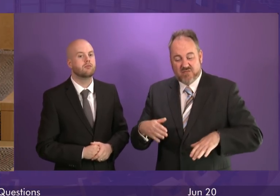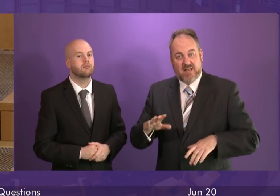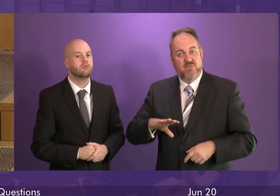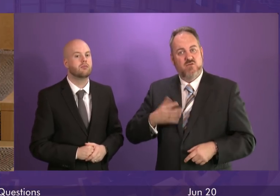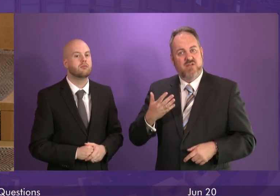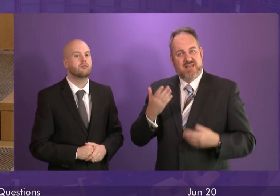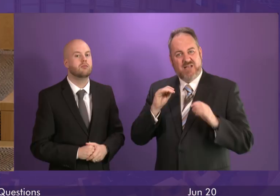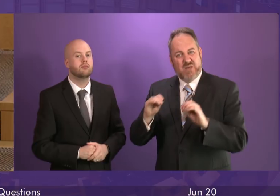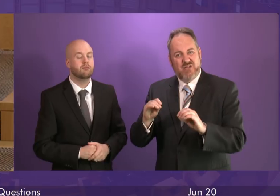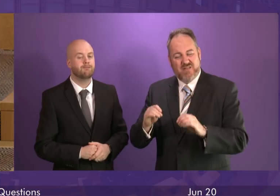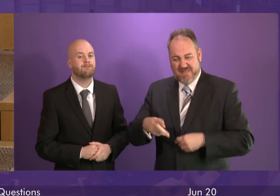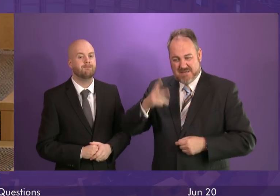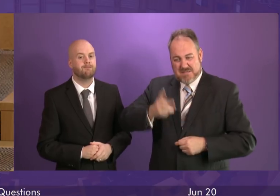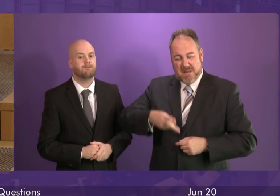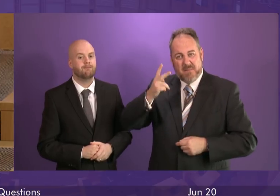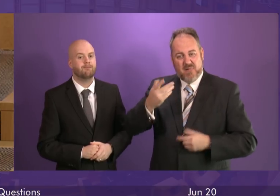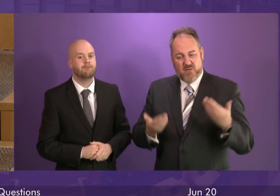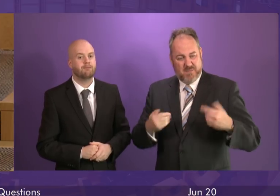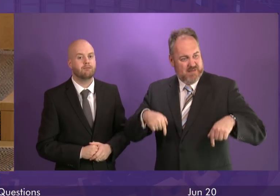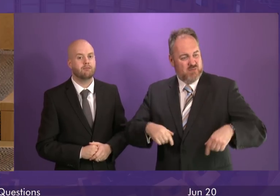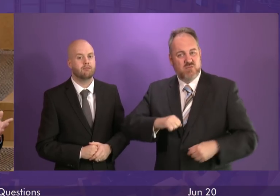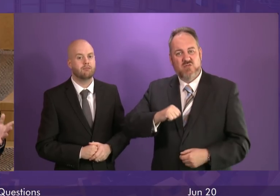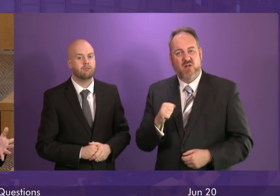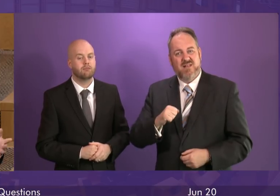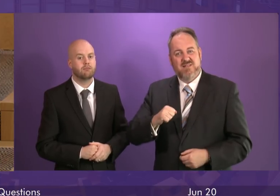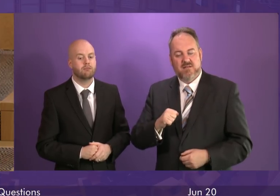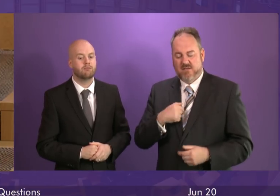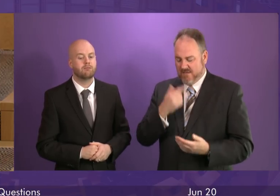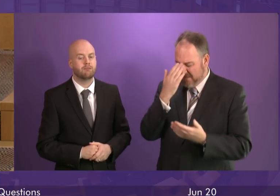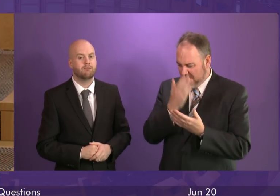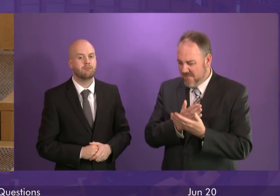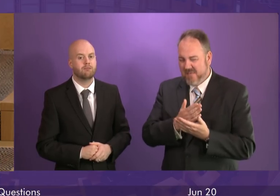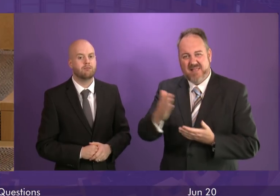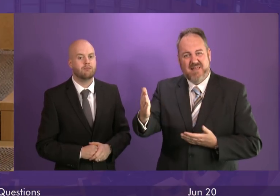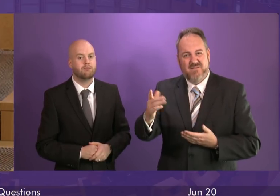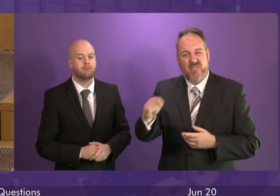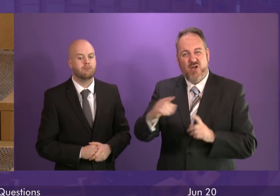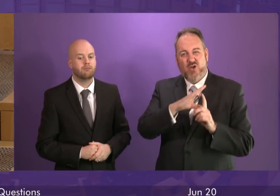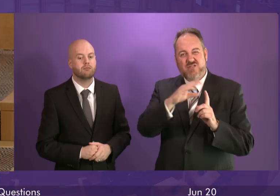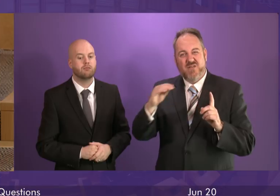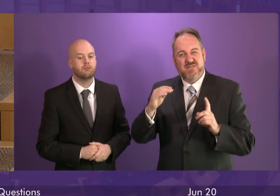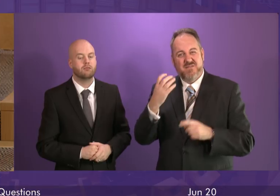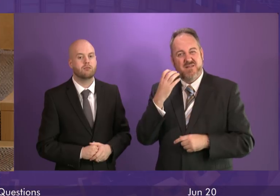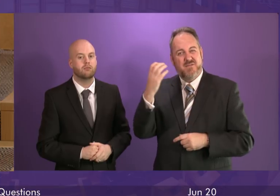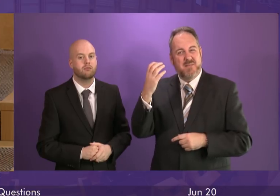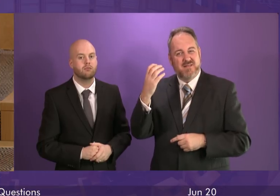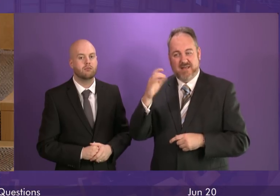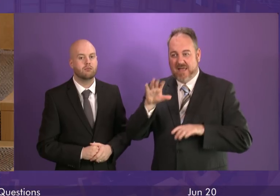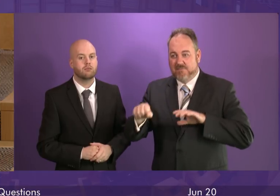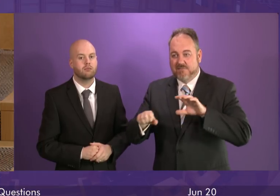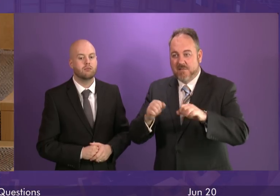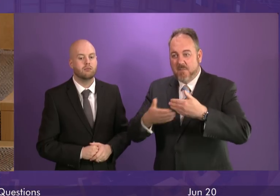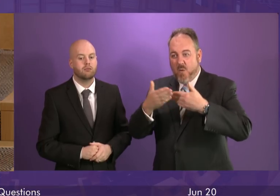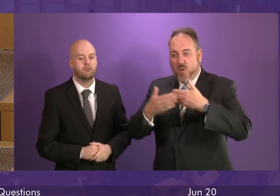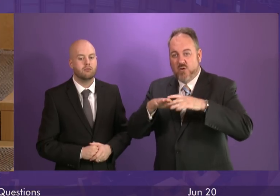education. That is double the rate in Scotland. It is unbelievable. The Conservative government is able to reach more children